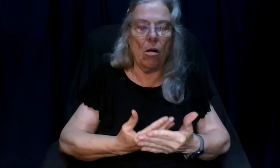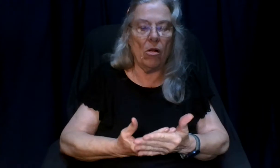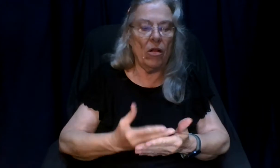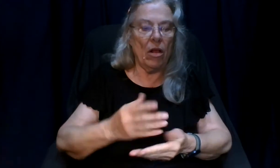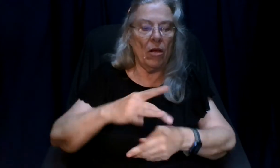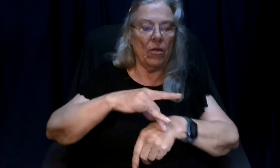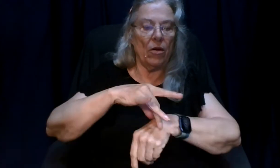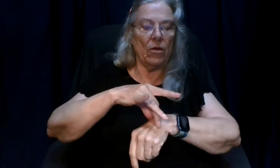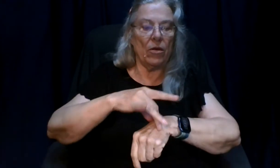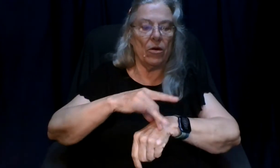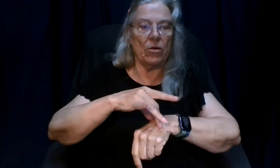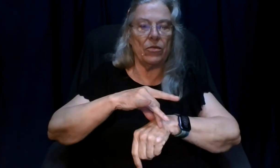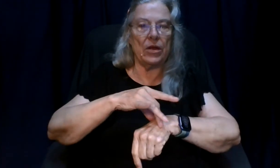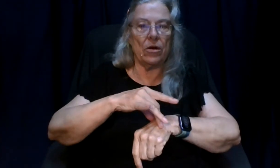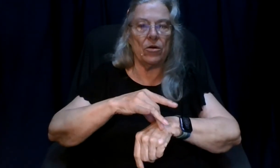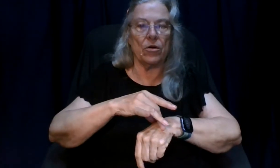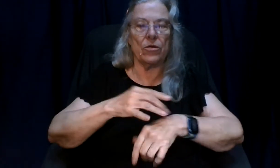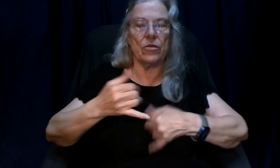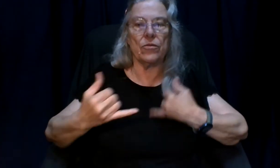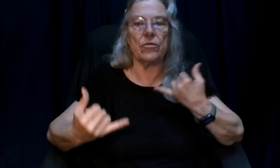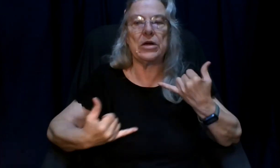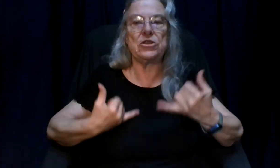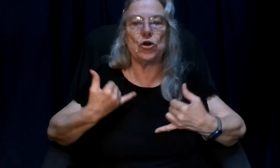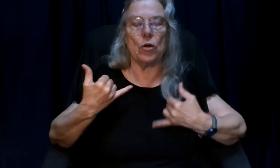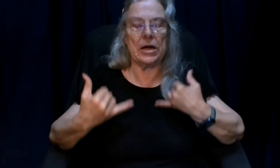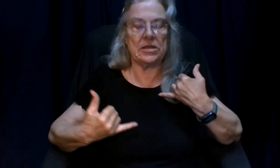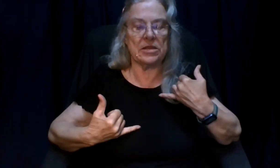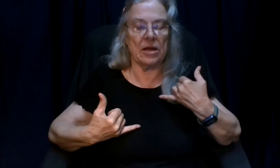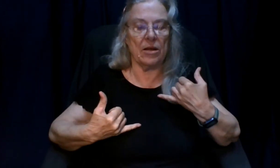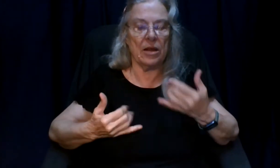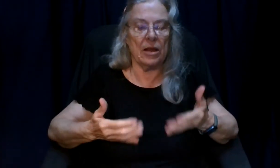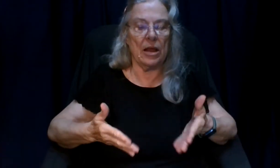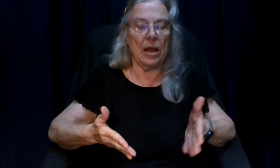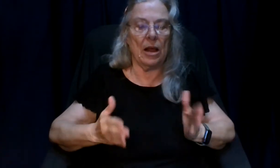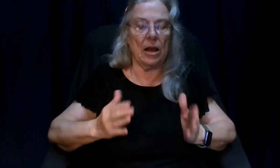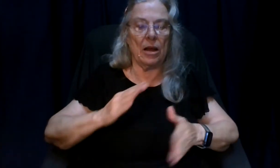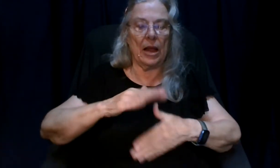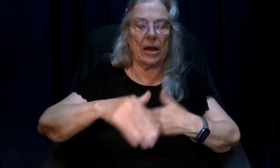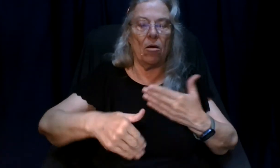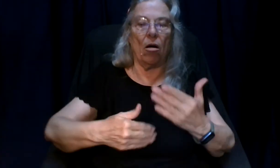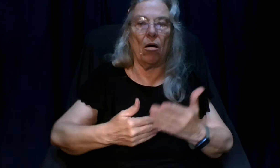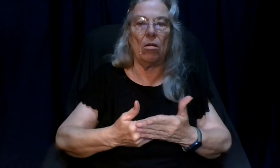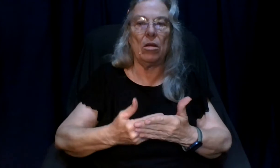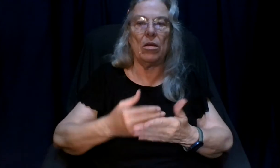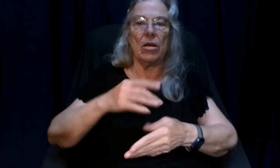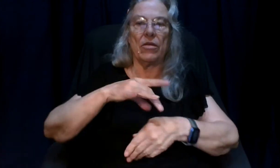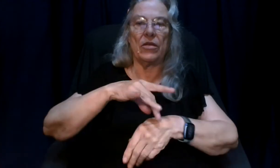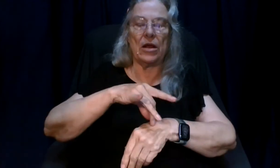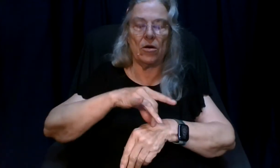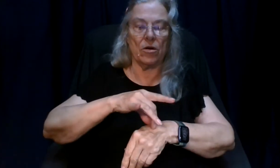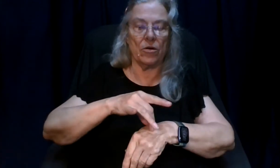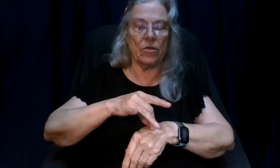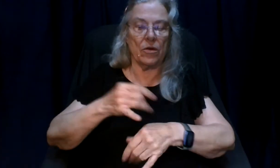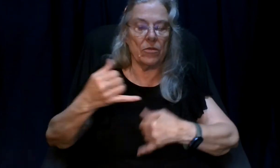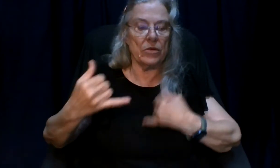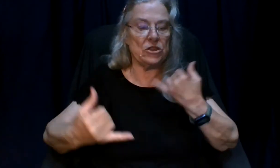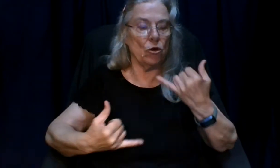the earth rejoice let all the earth rejoice